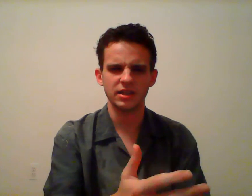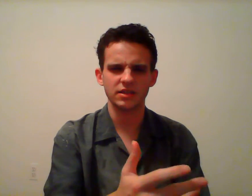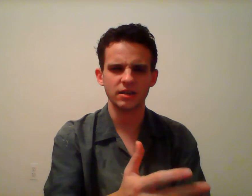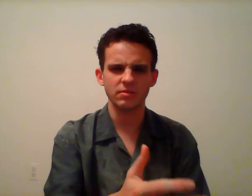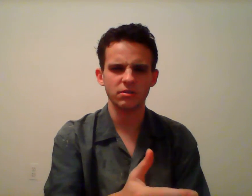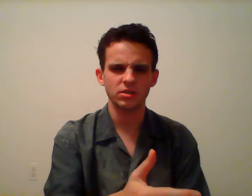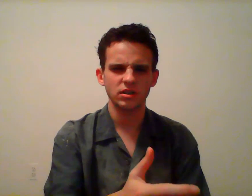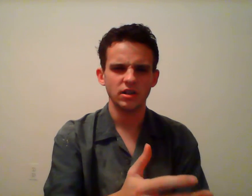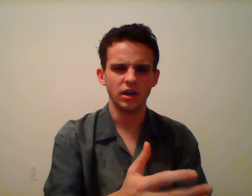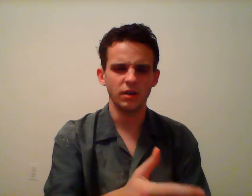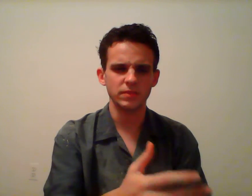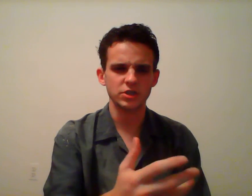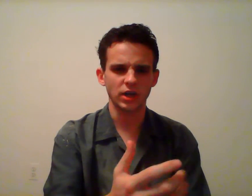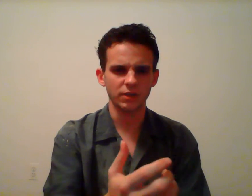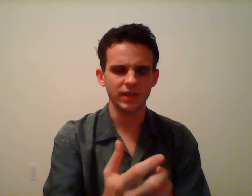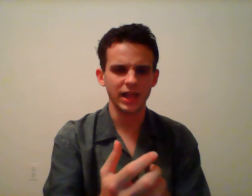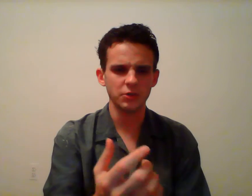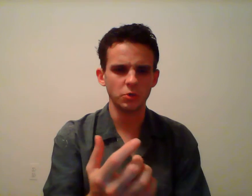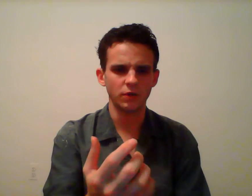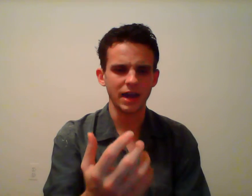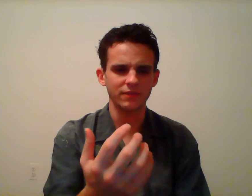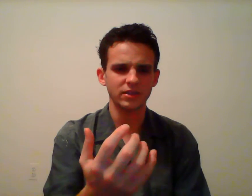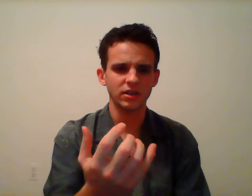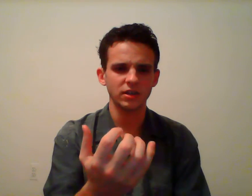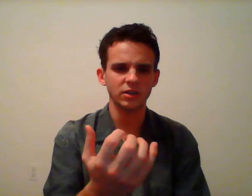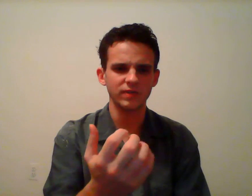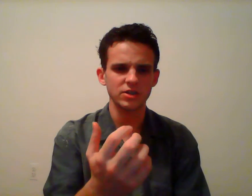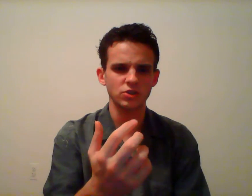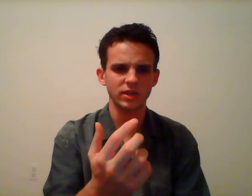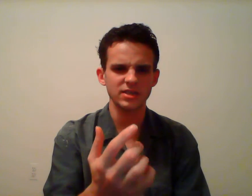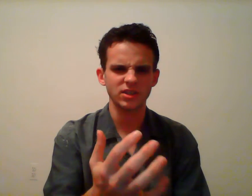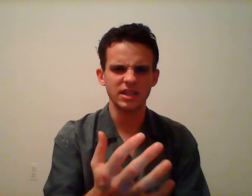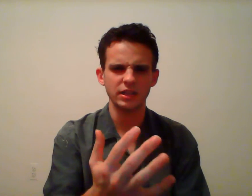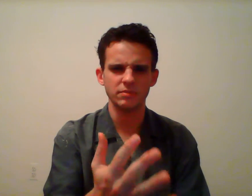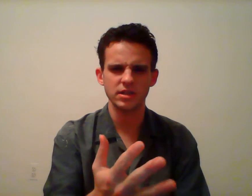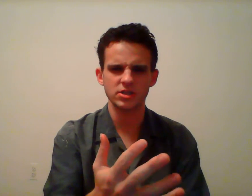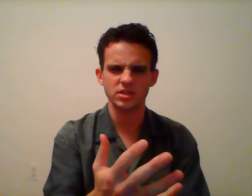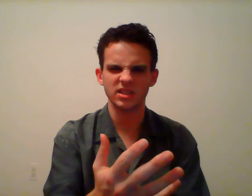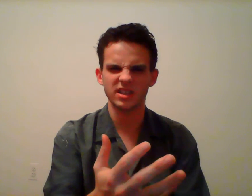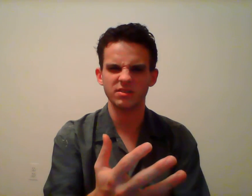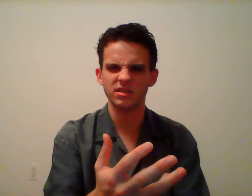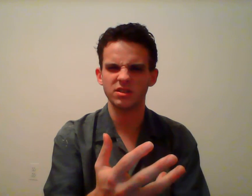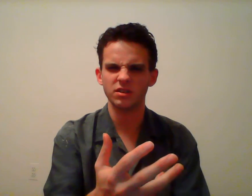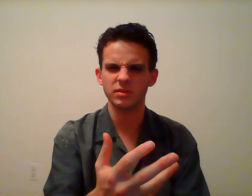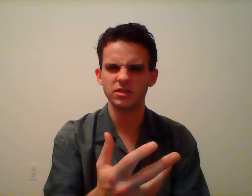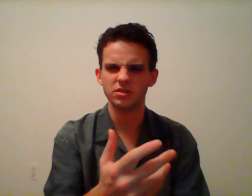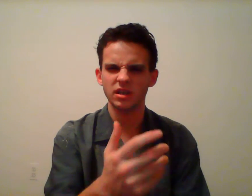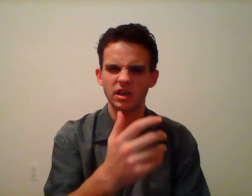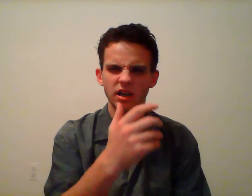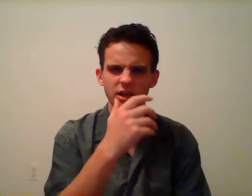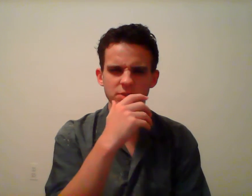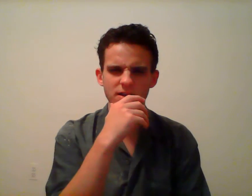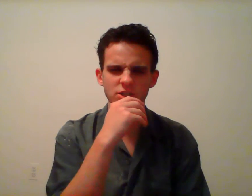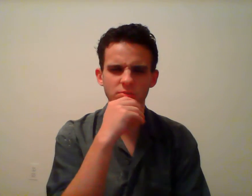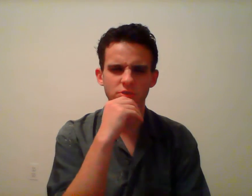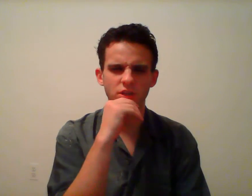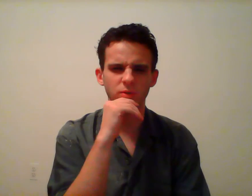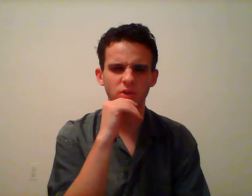take that route. The shock value of having an unconventional case like that diminishes later in the tournament, especially with double